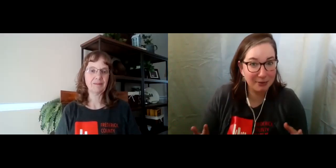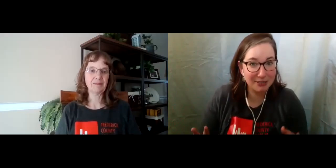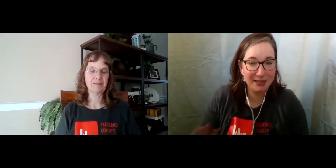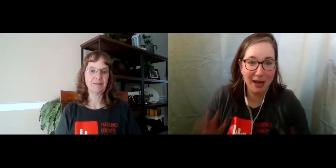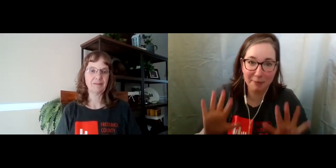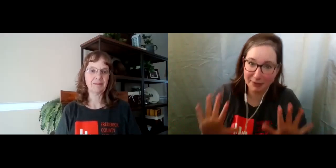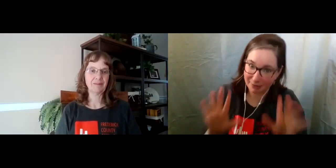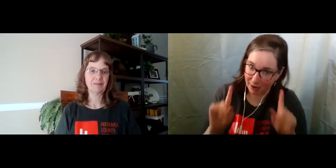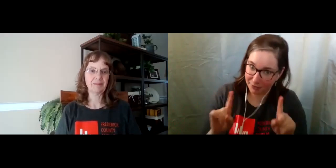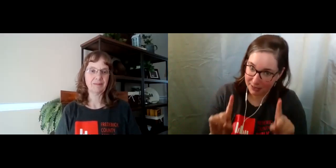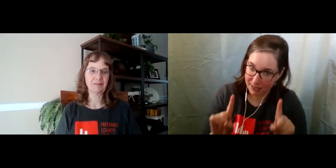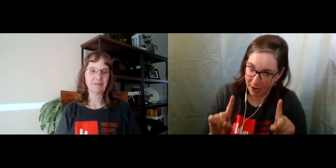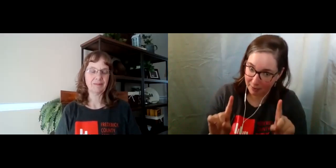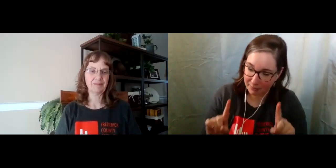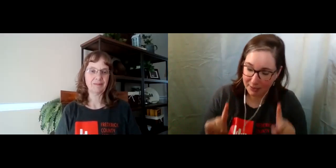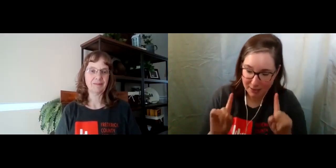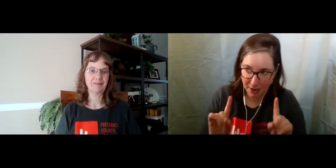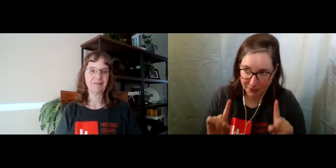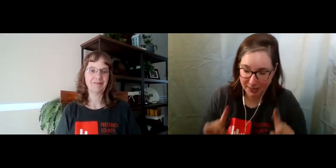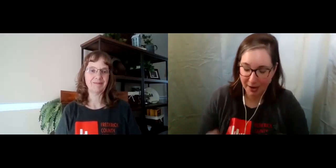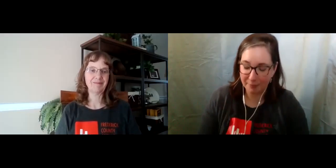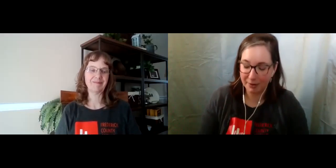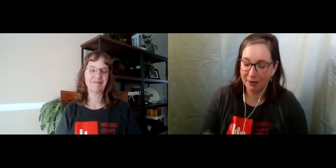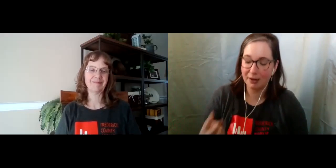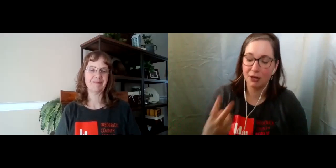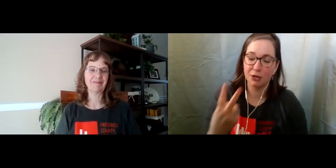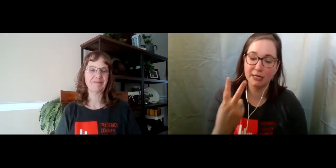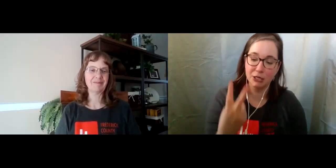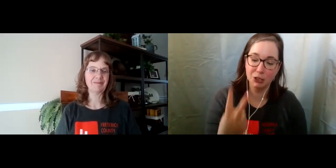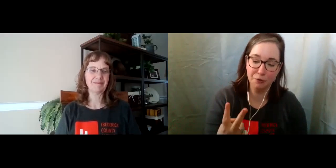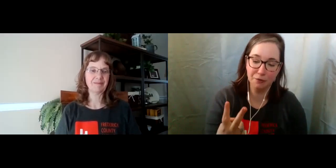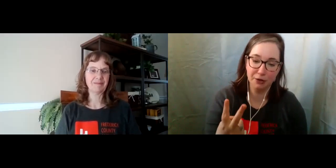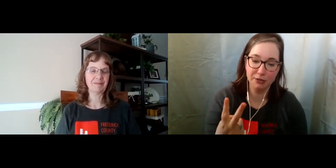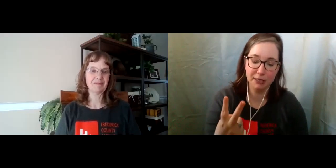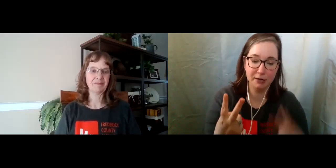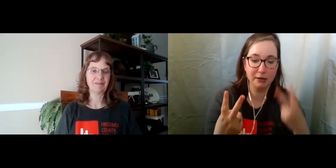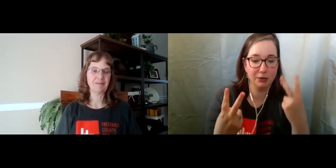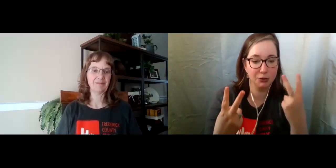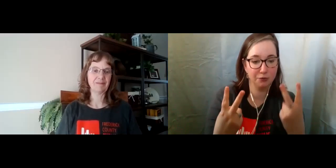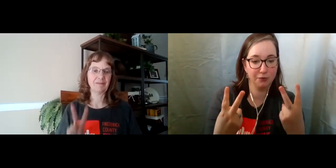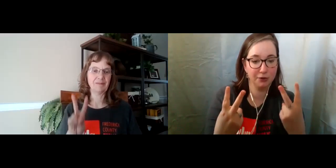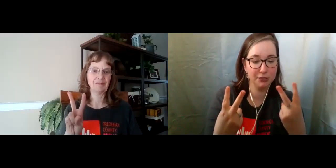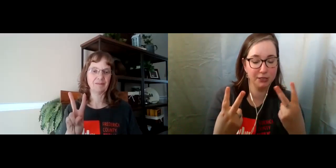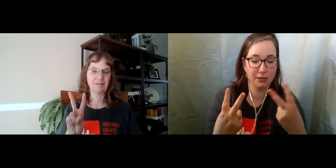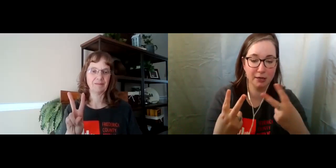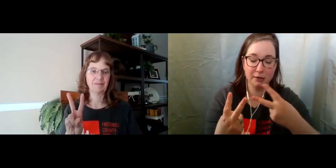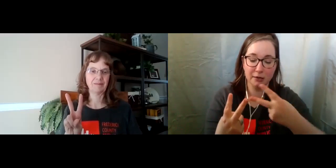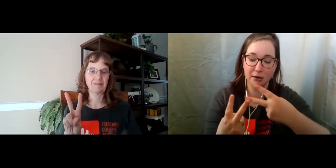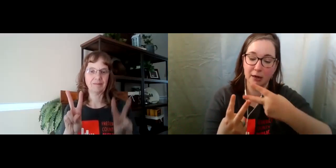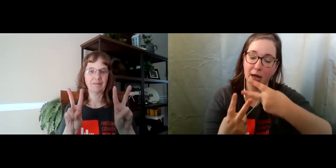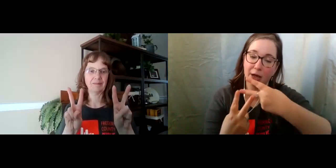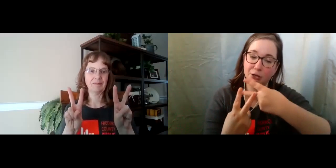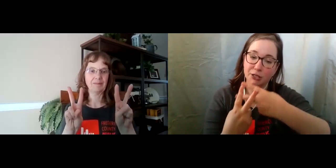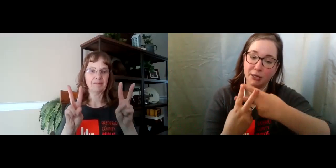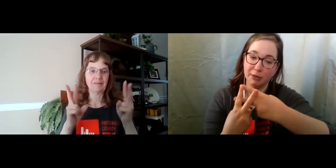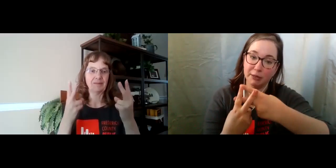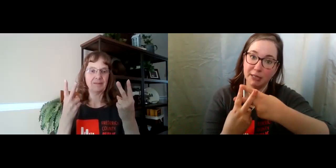to that, but not the same. It's not the same. You're to take two fingers here and two fingers here. And you're just going to bring them together.